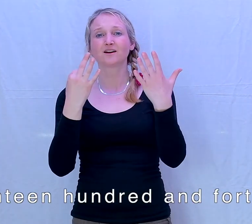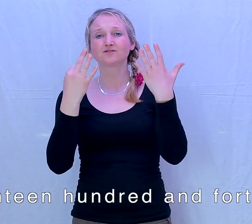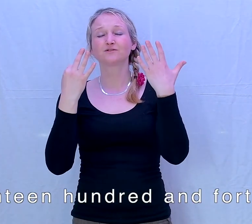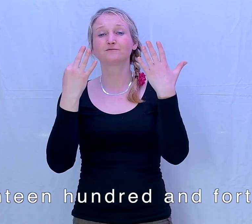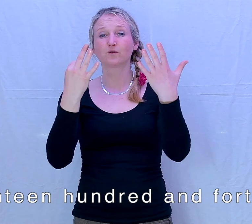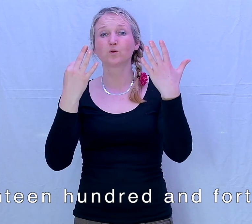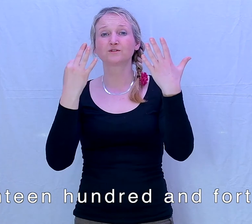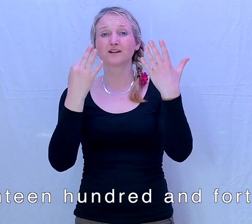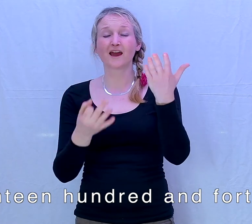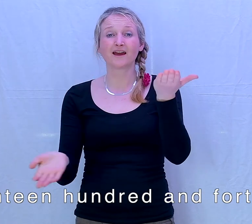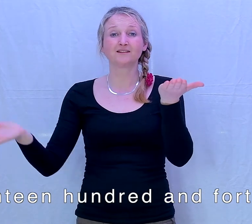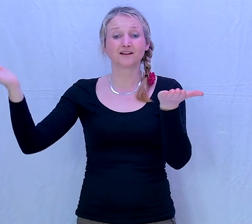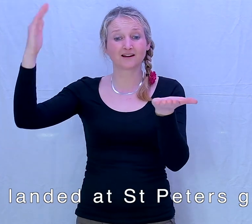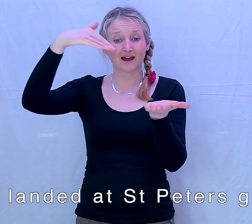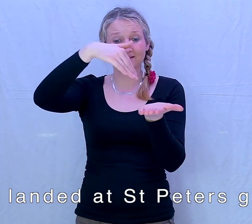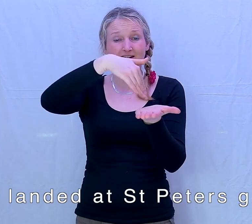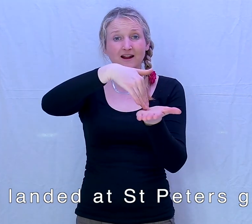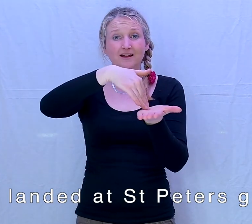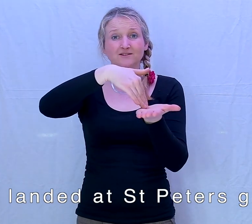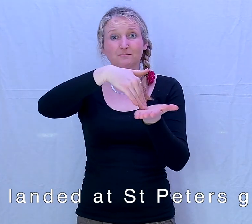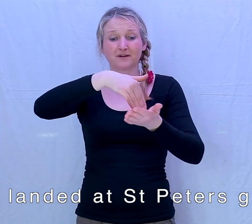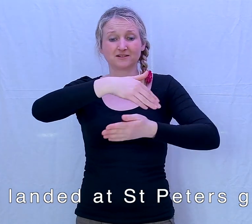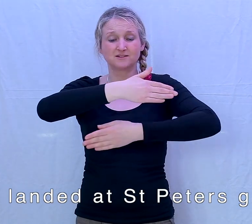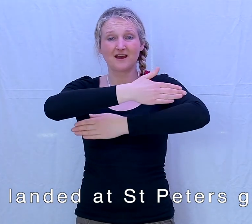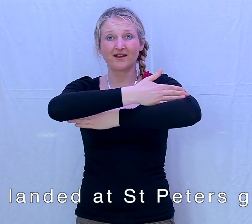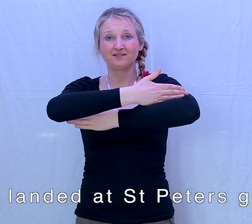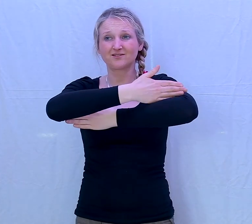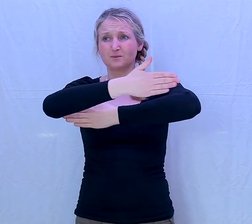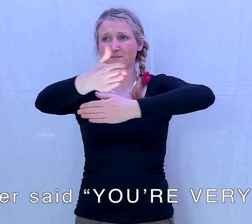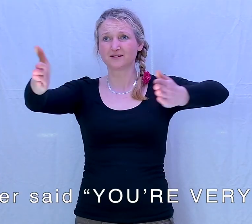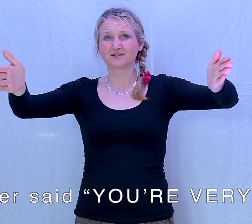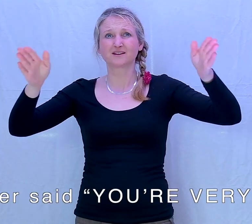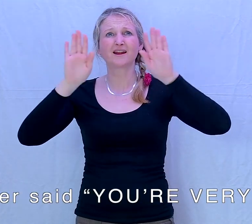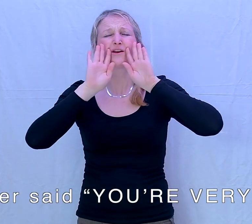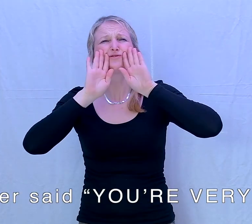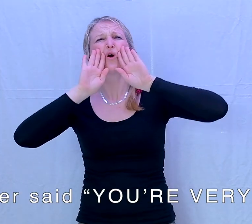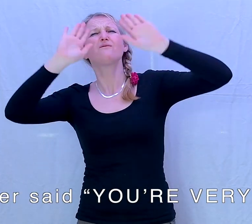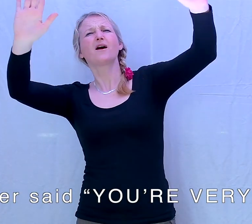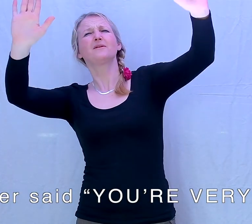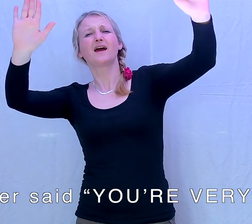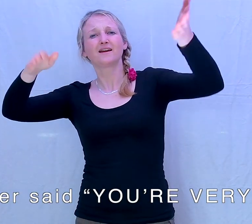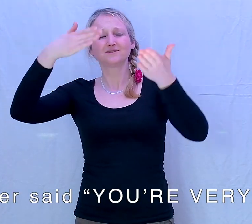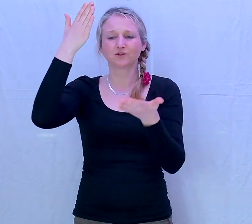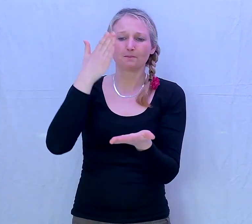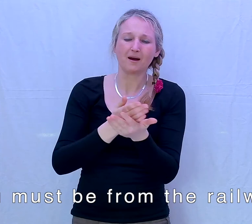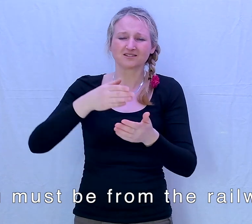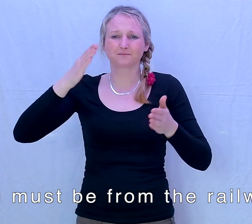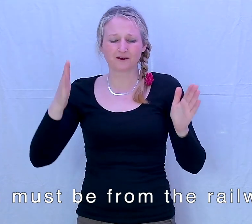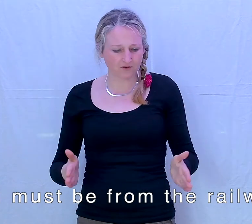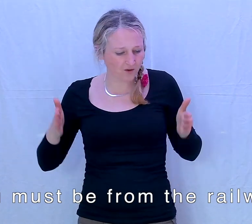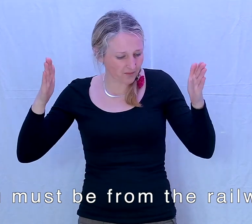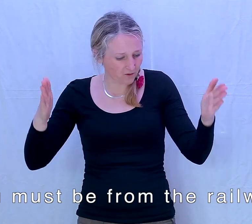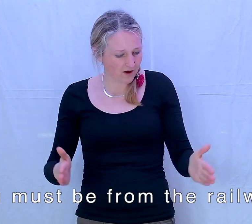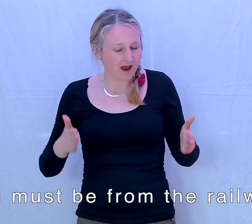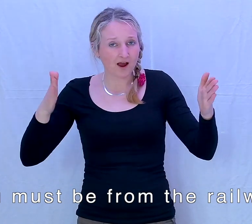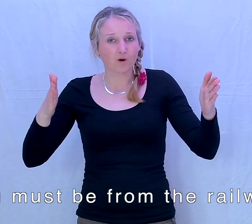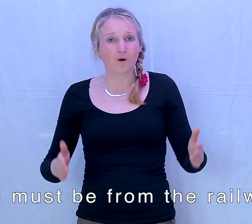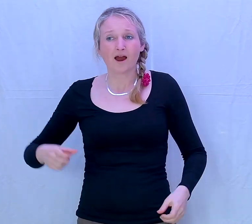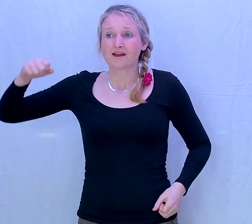In 1848 he landed at St. Peter's Gate St. Peter said you're very late You must be from the railway